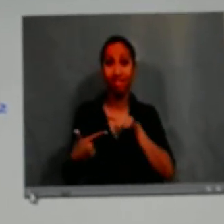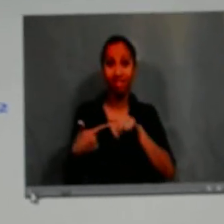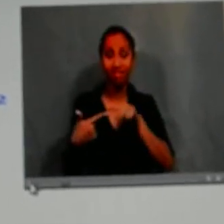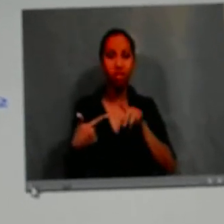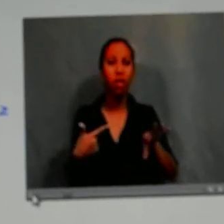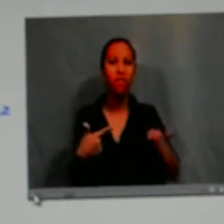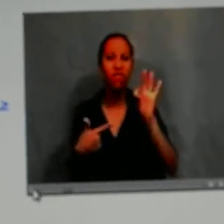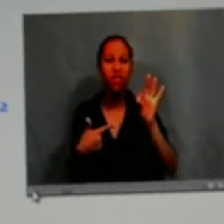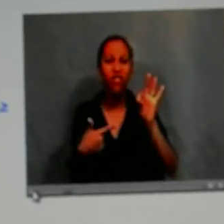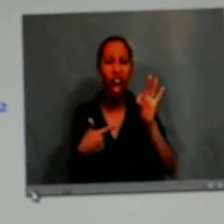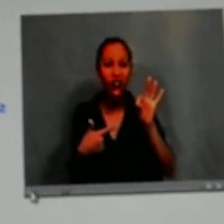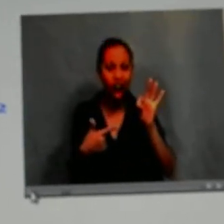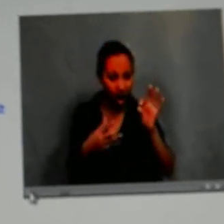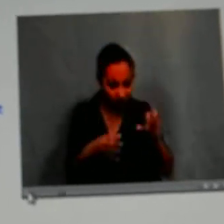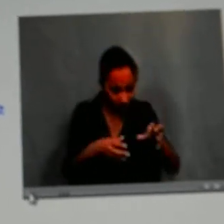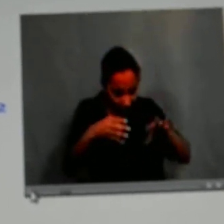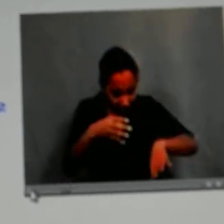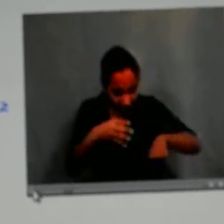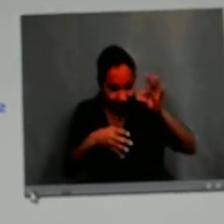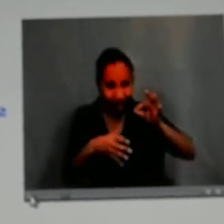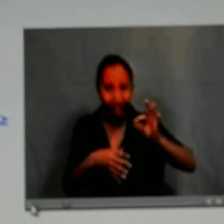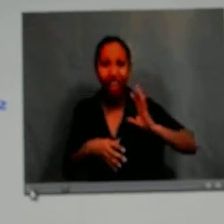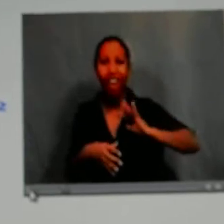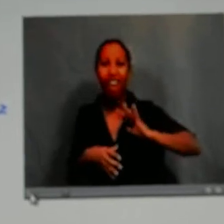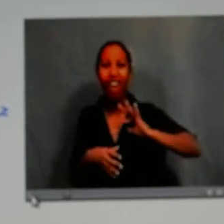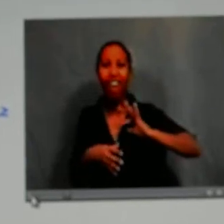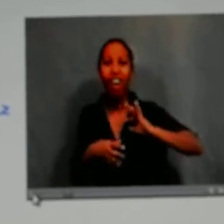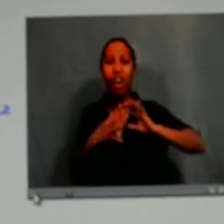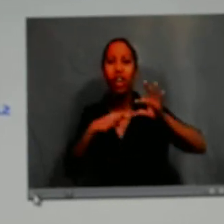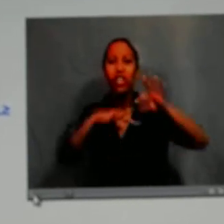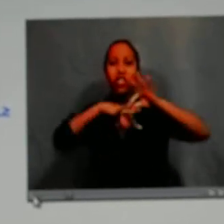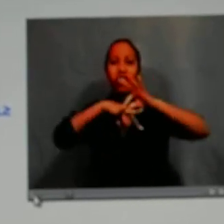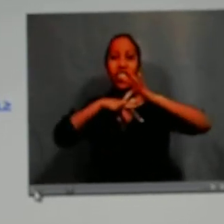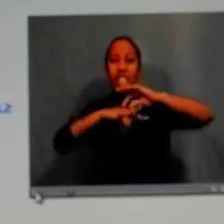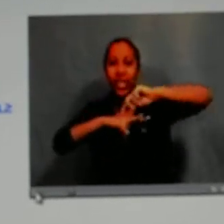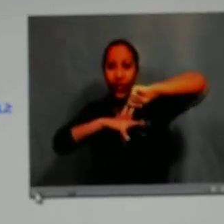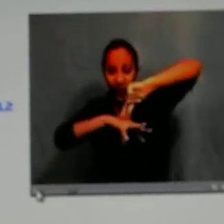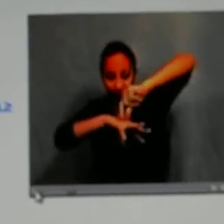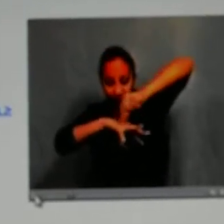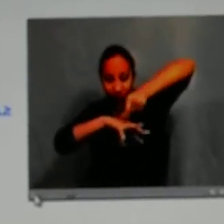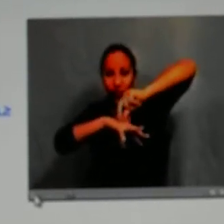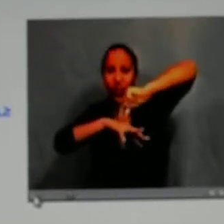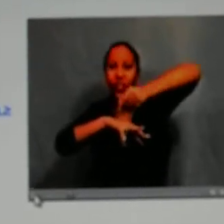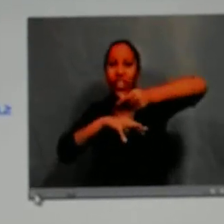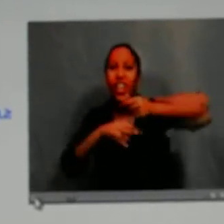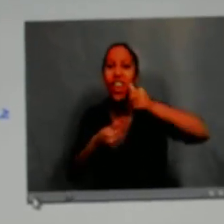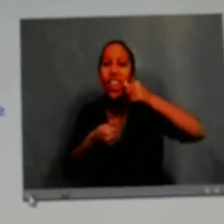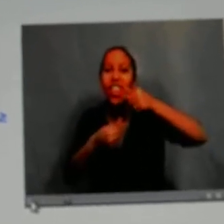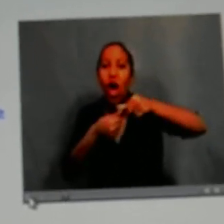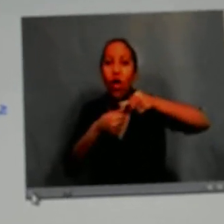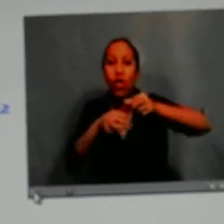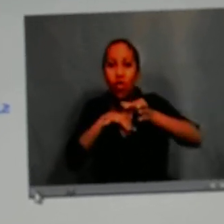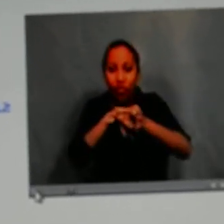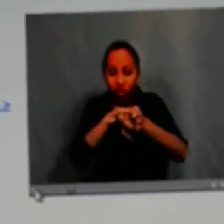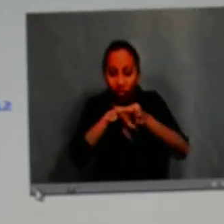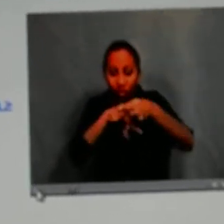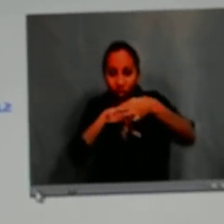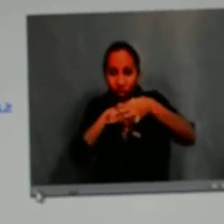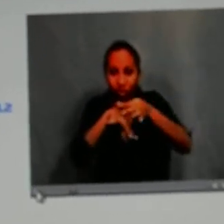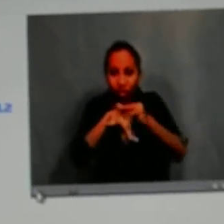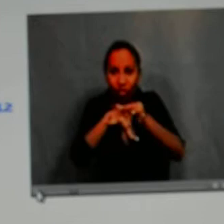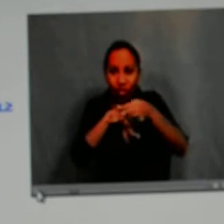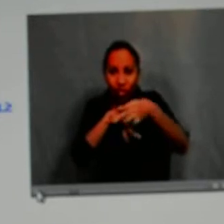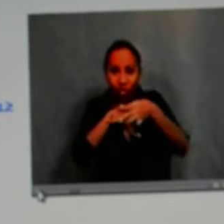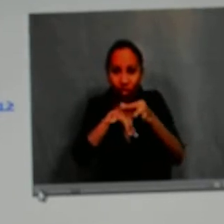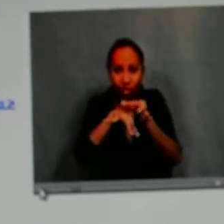brother, he looked inside of his cereal box and he also found something cool. He found an